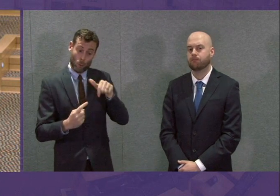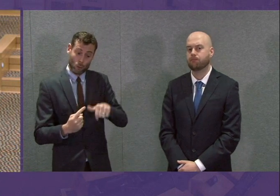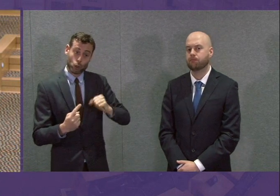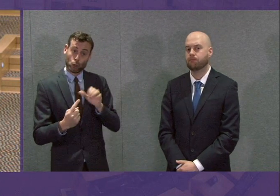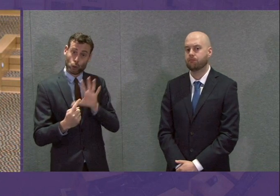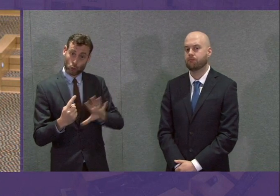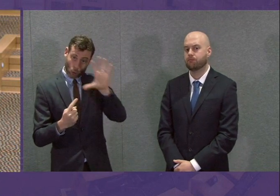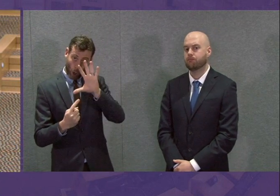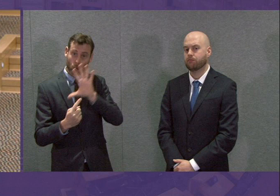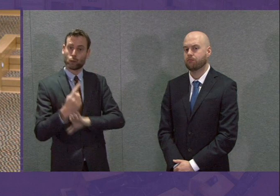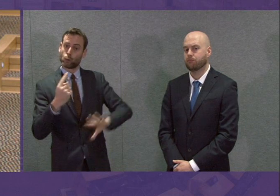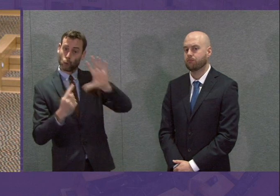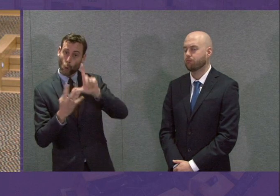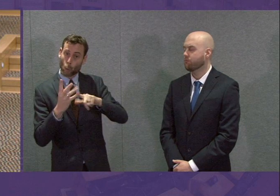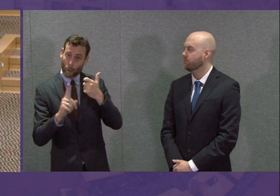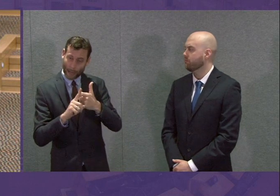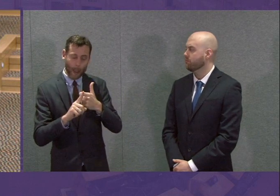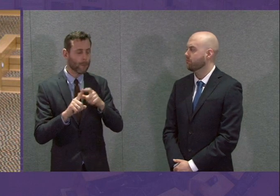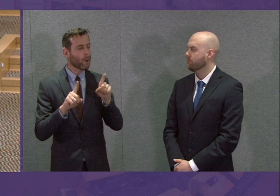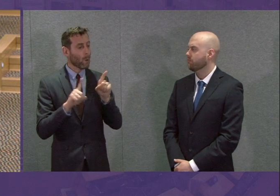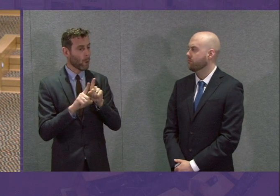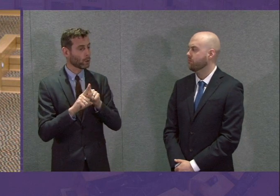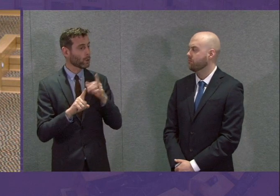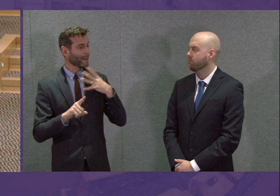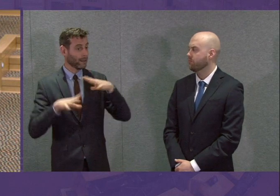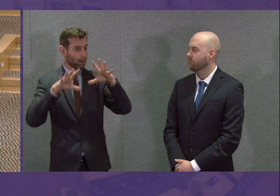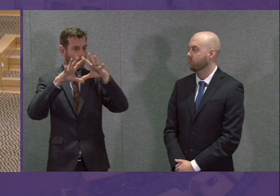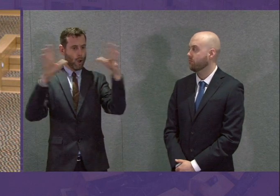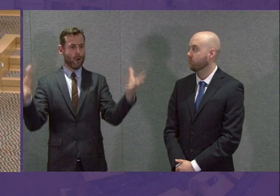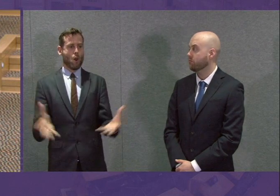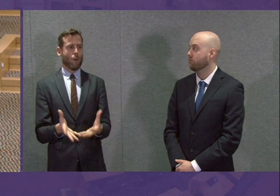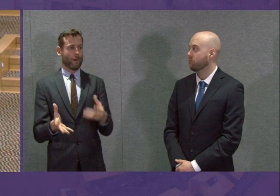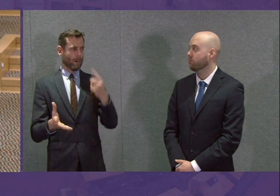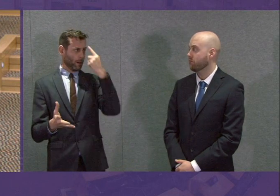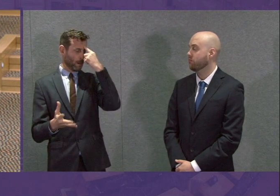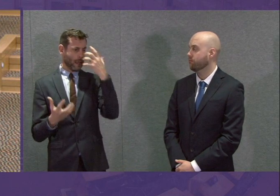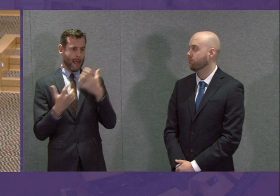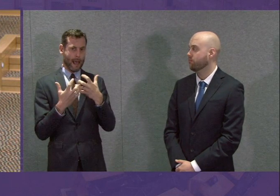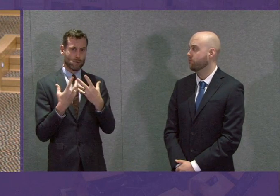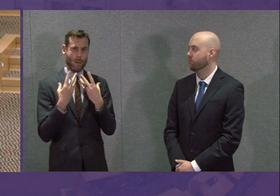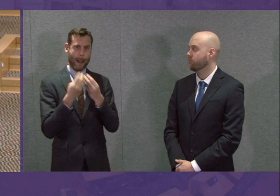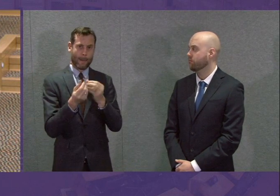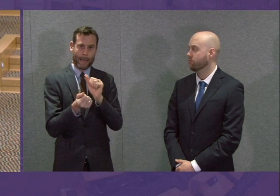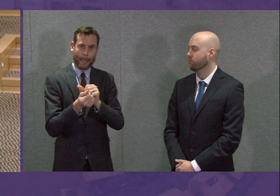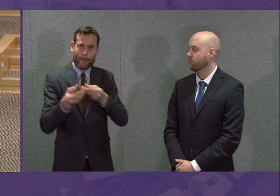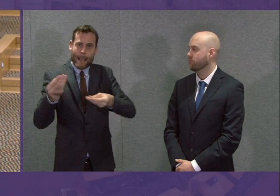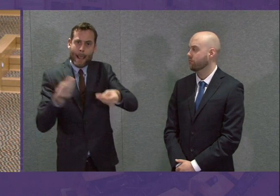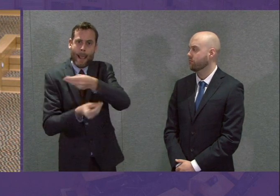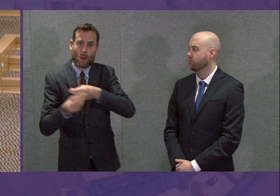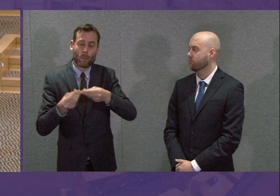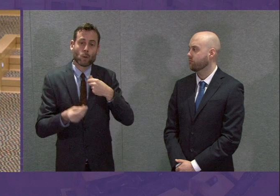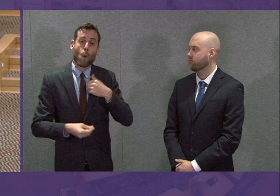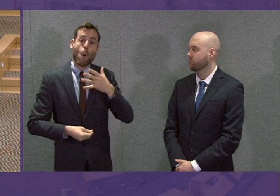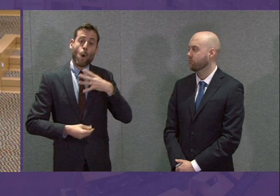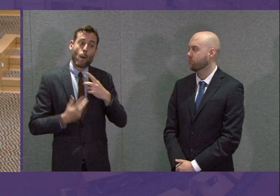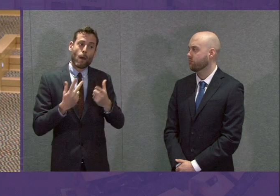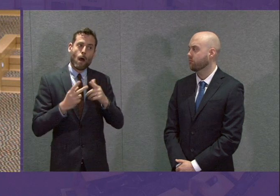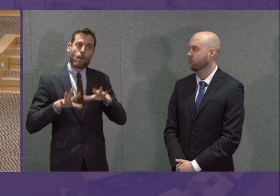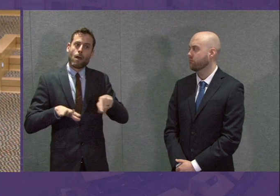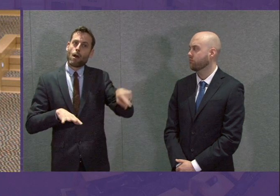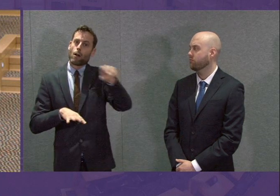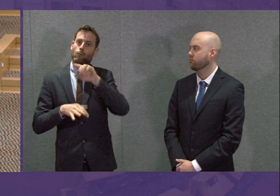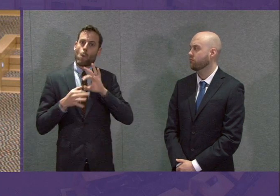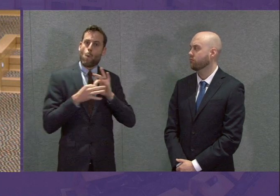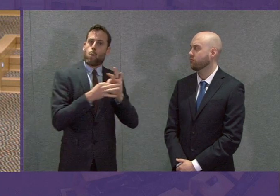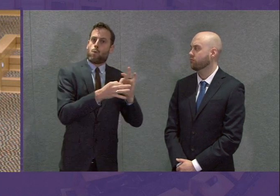UK, but this also requires a global economic intervention as well and I hope we will see countries working together in that regard. To beat the virus,